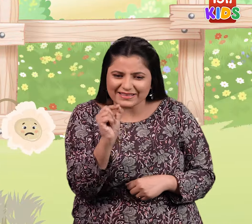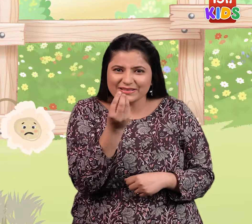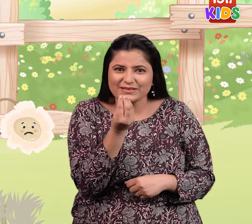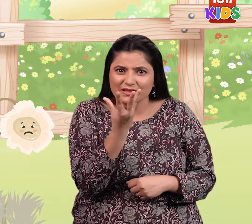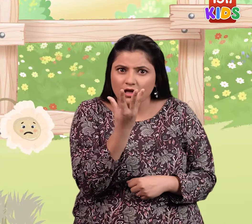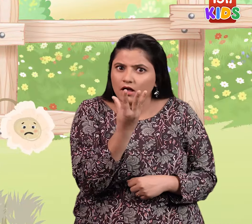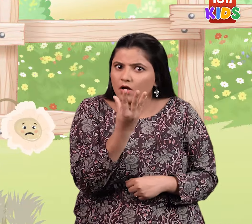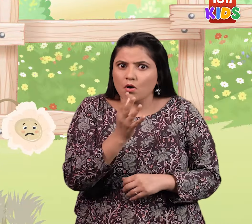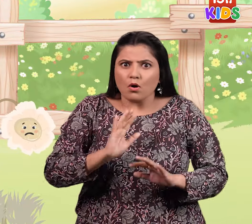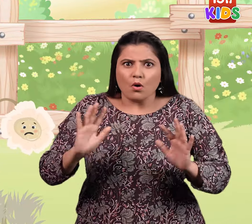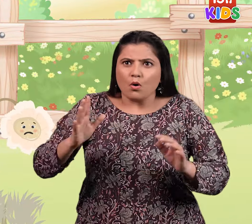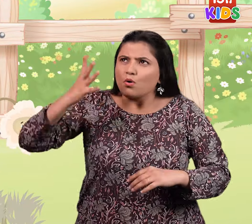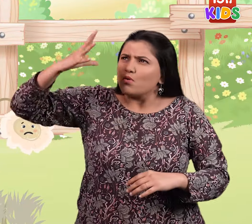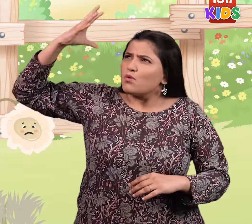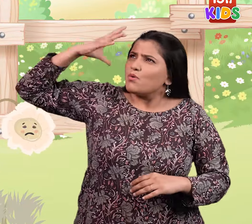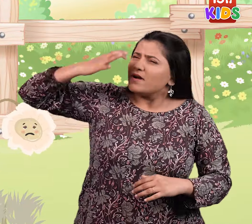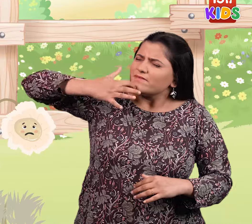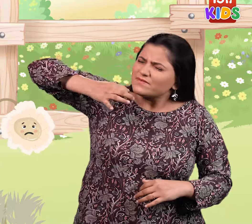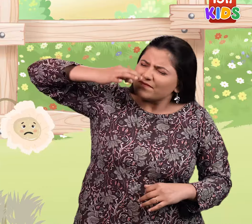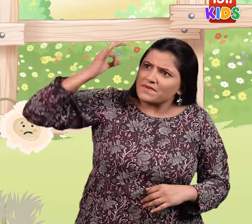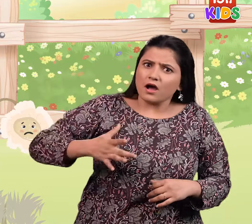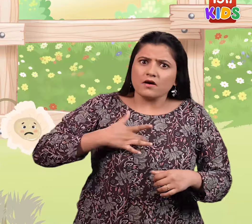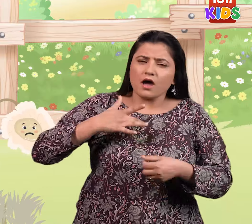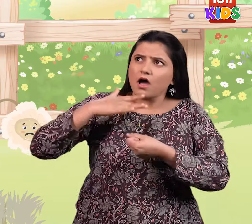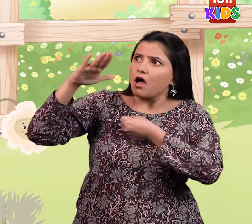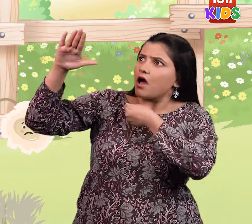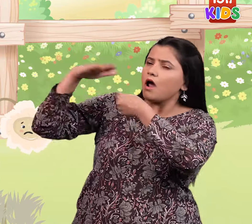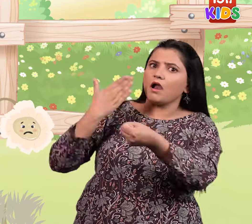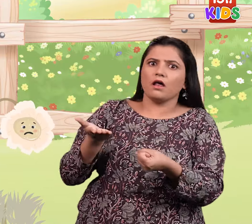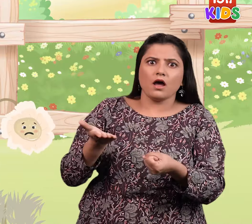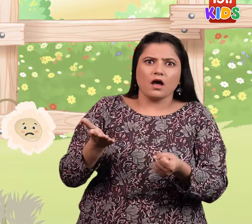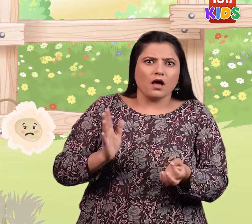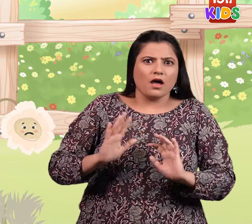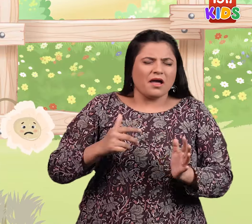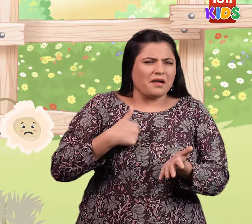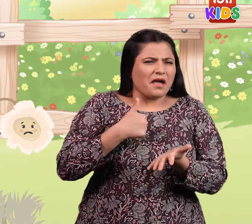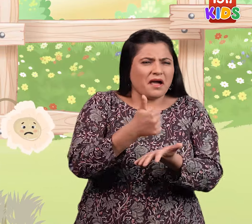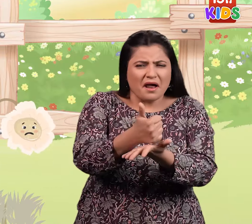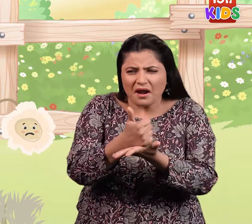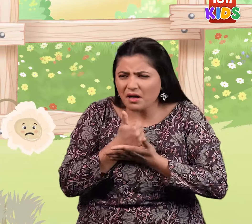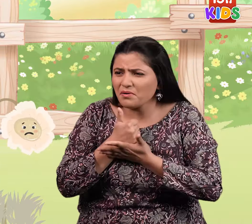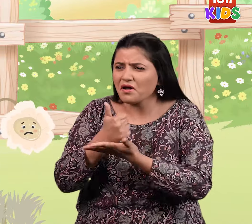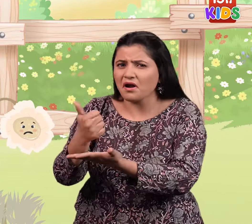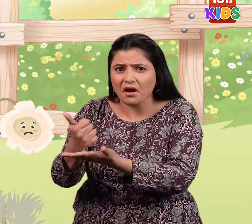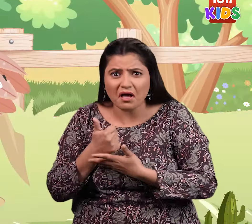The cosmos said, The sun is killing me. Help!